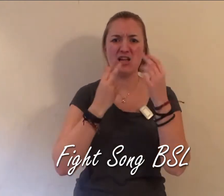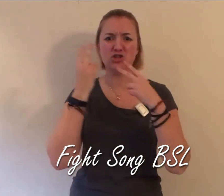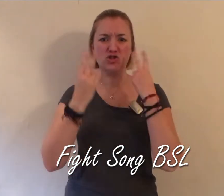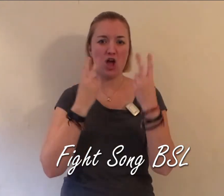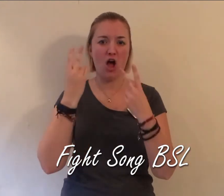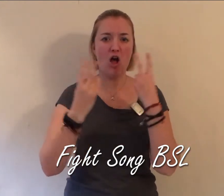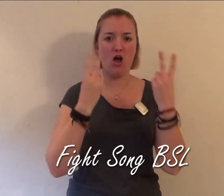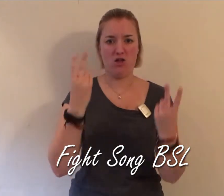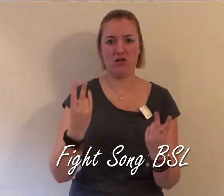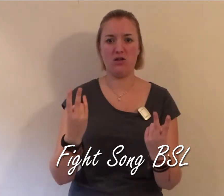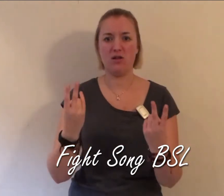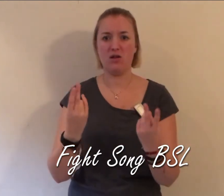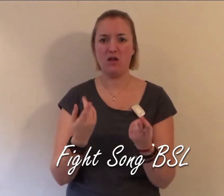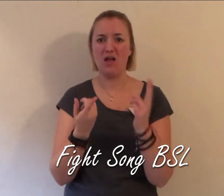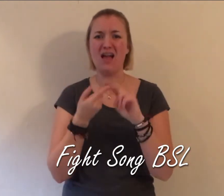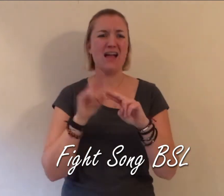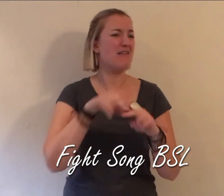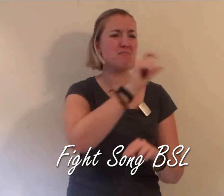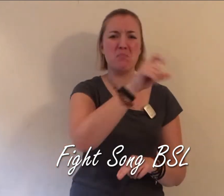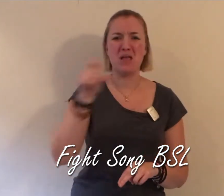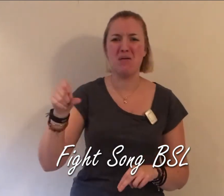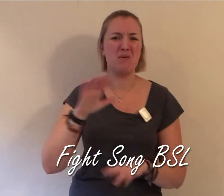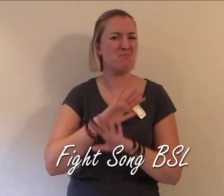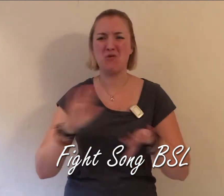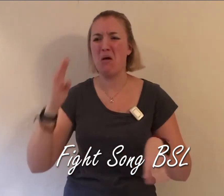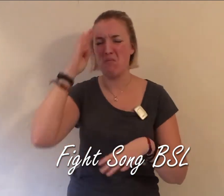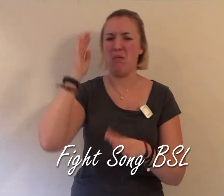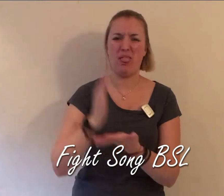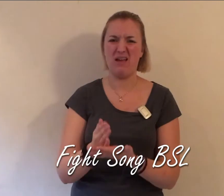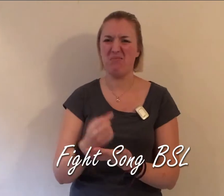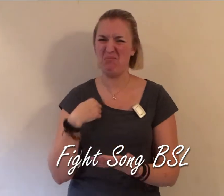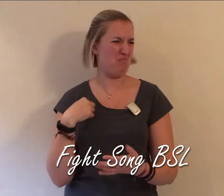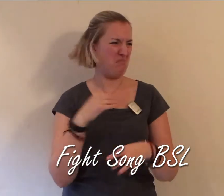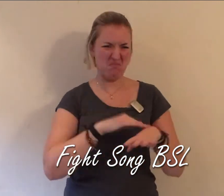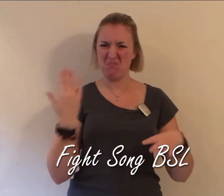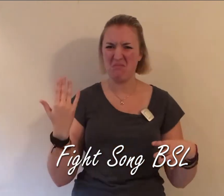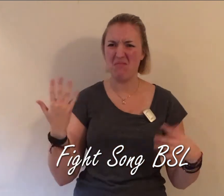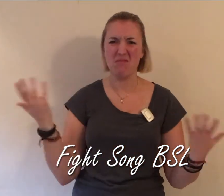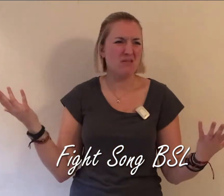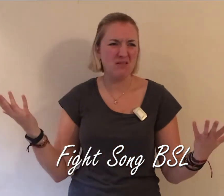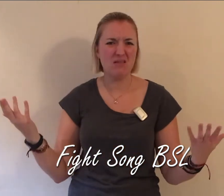song And I don't really care if nobody else believes